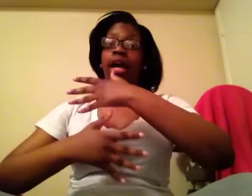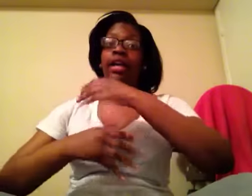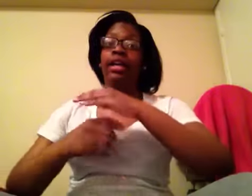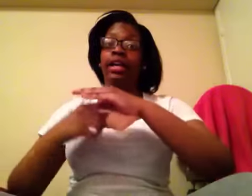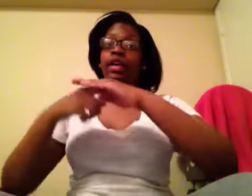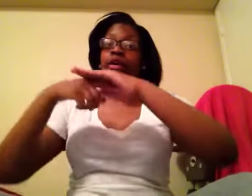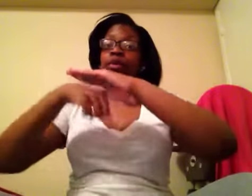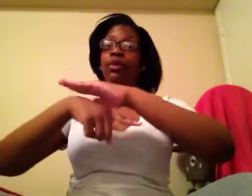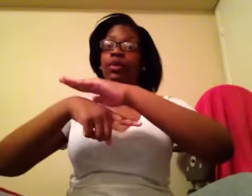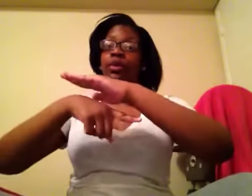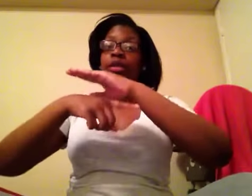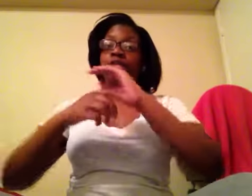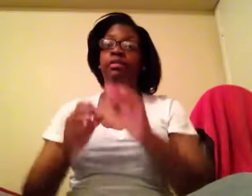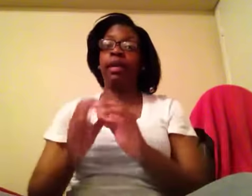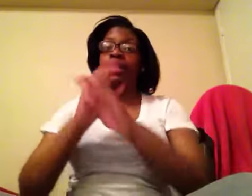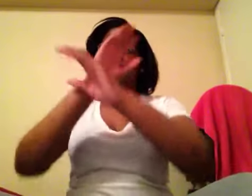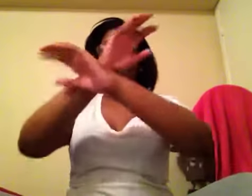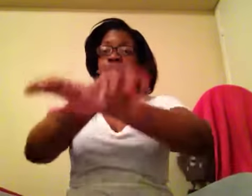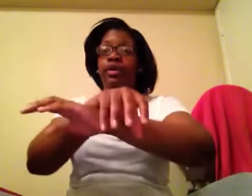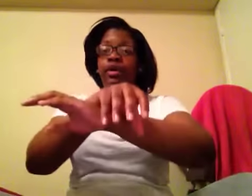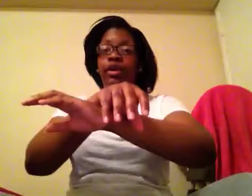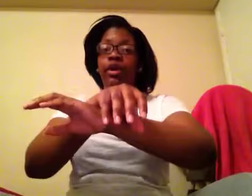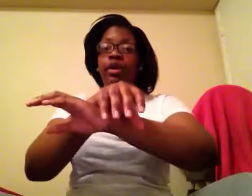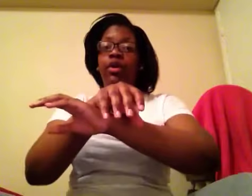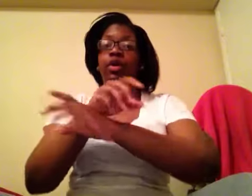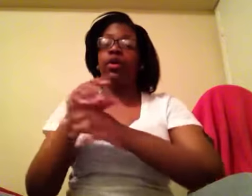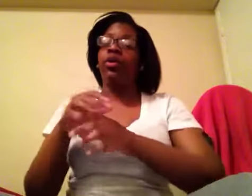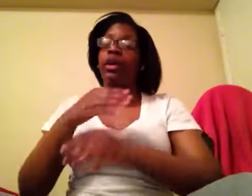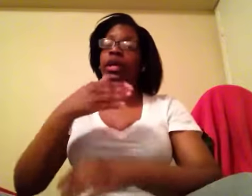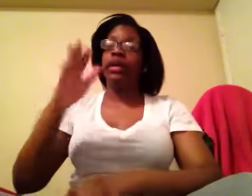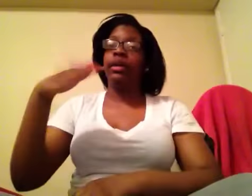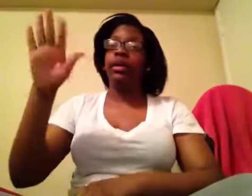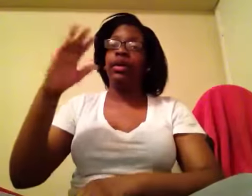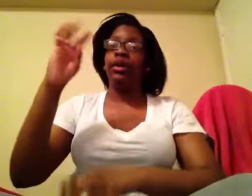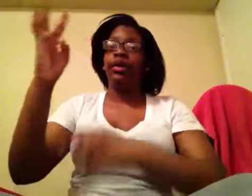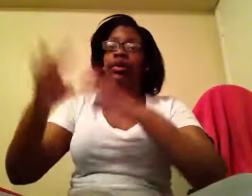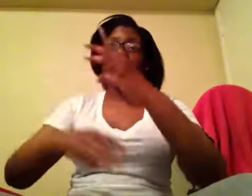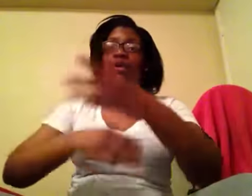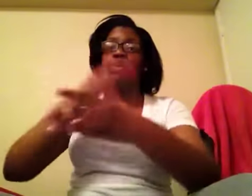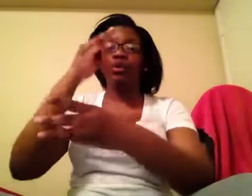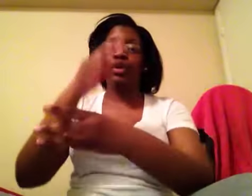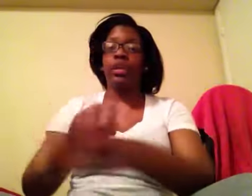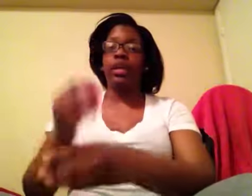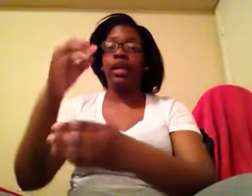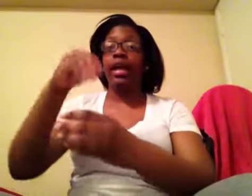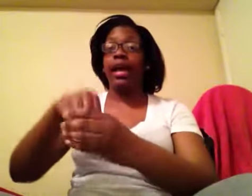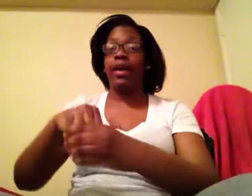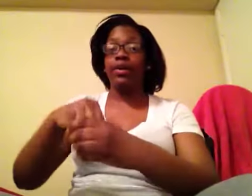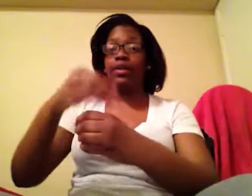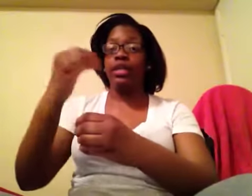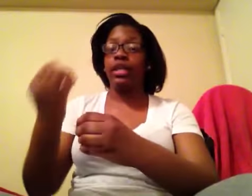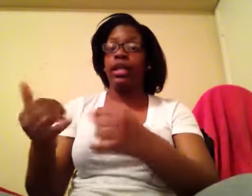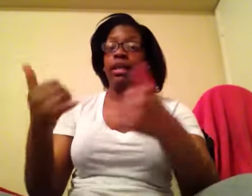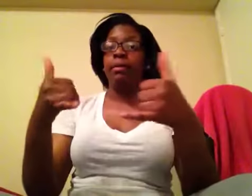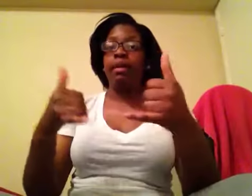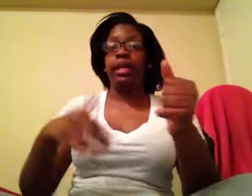kill, spider, away, world, out, play,